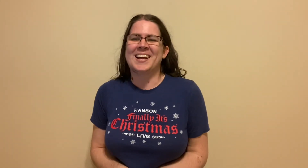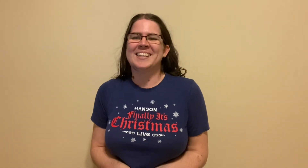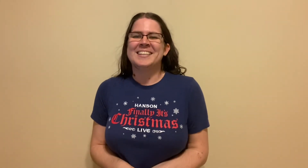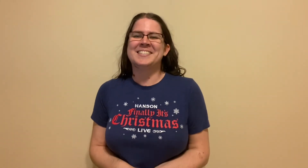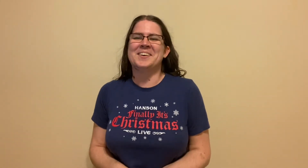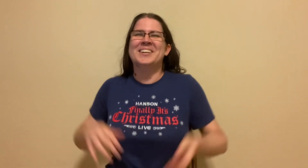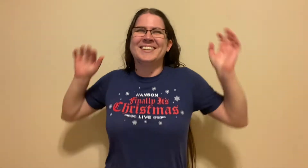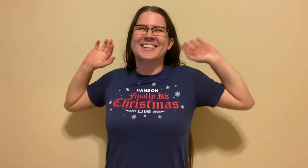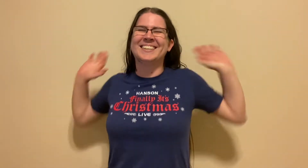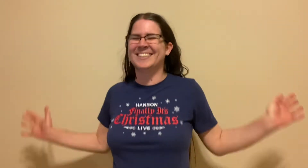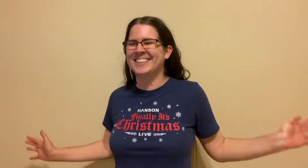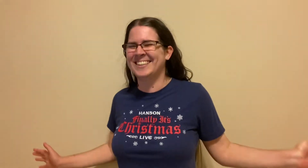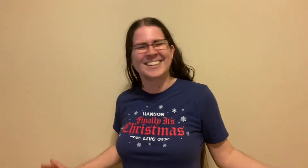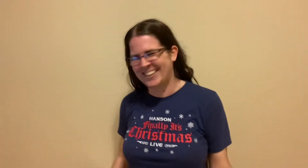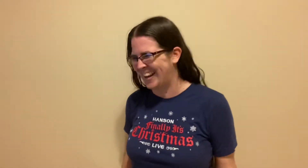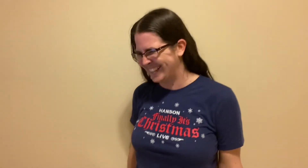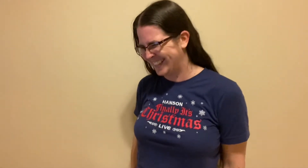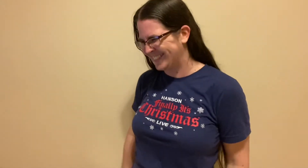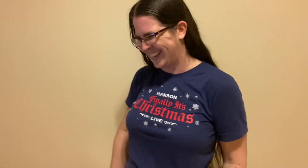so okay here we go